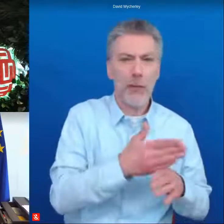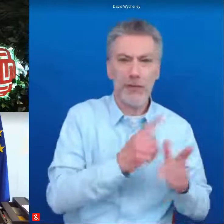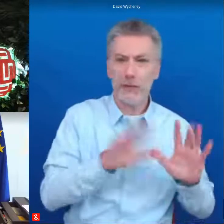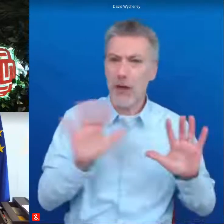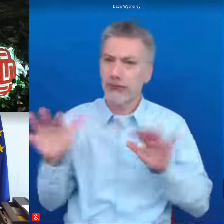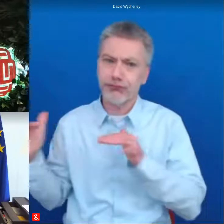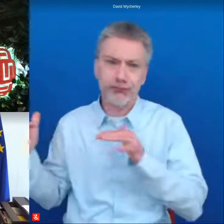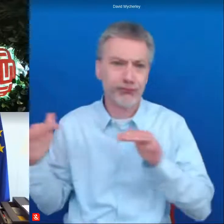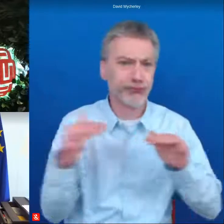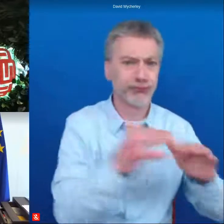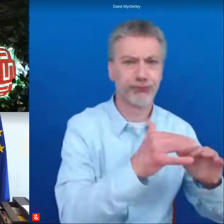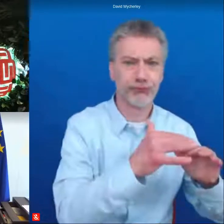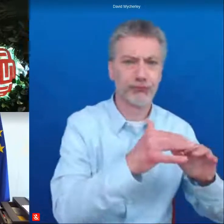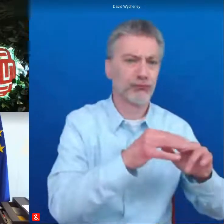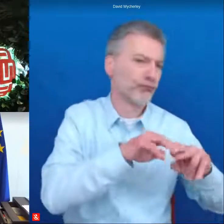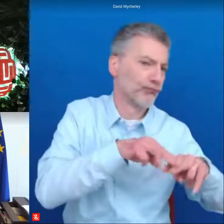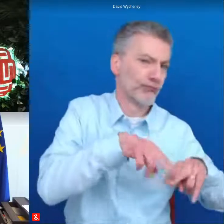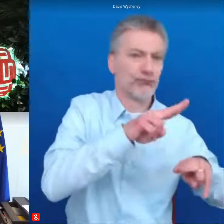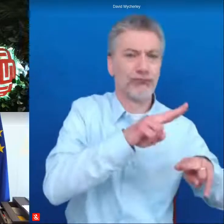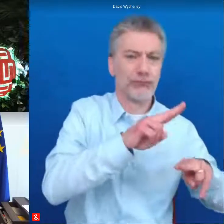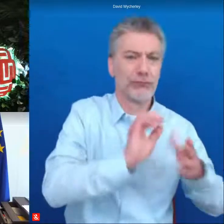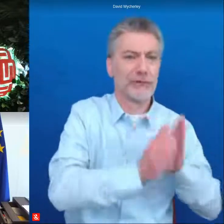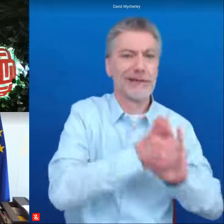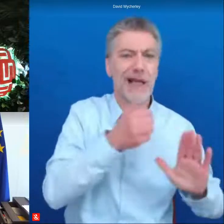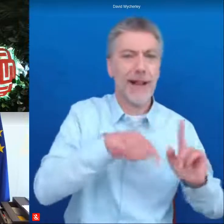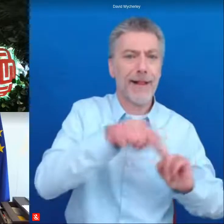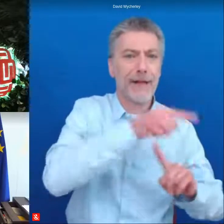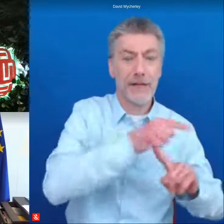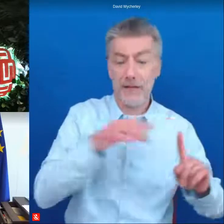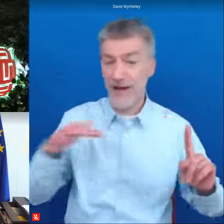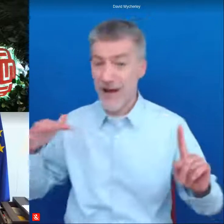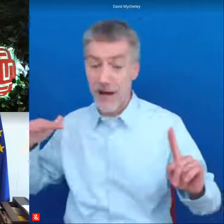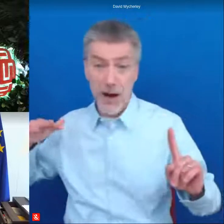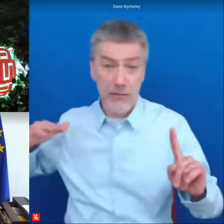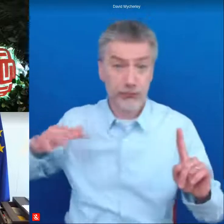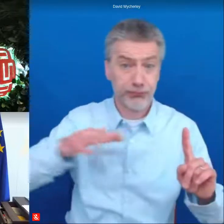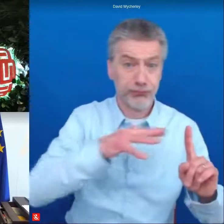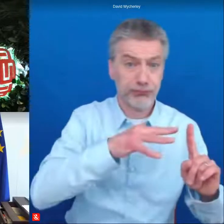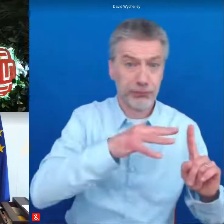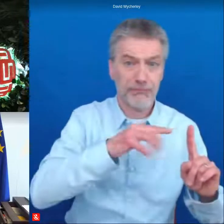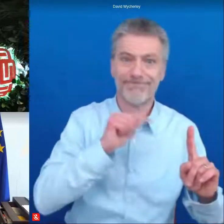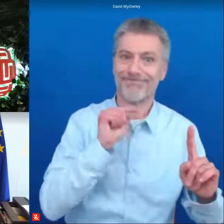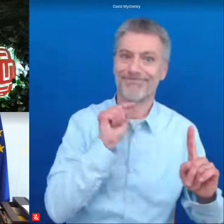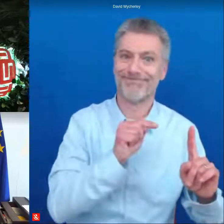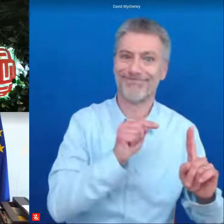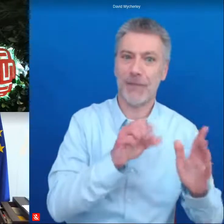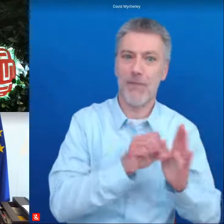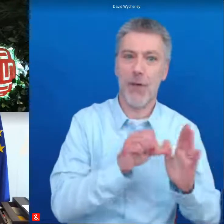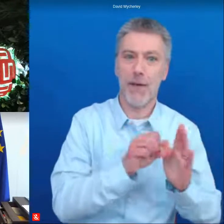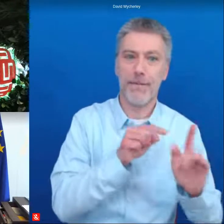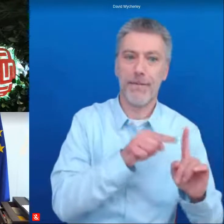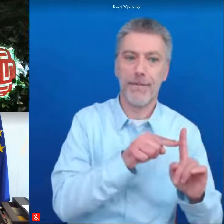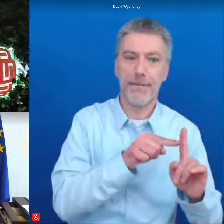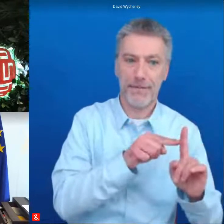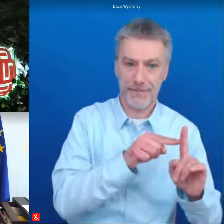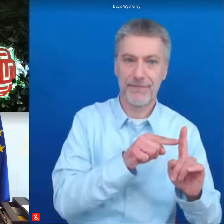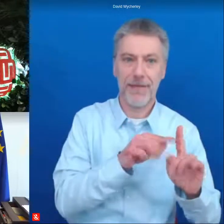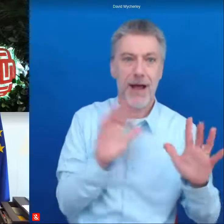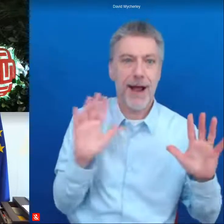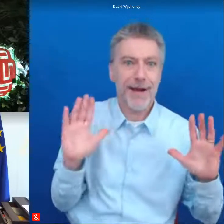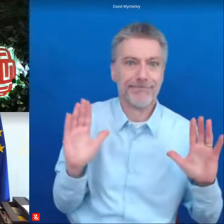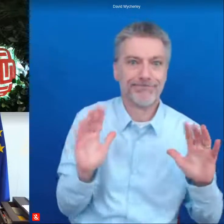skilled jobs but this influx creates its own problems it's higher congestion